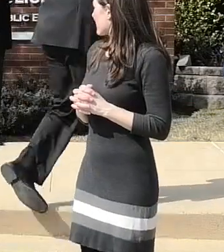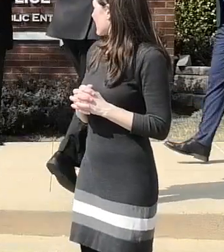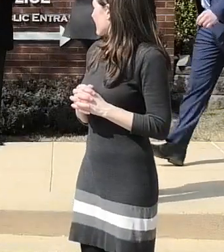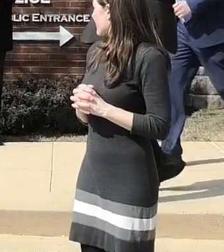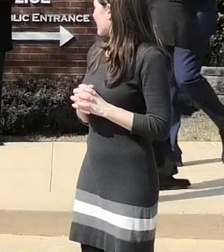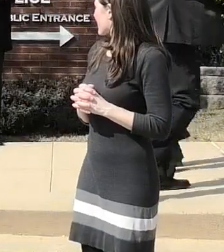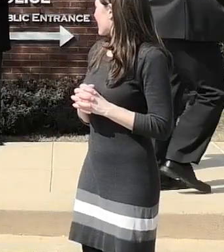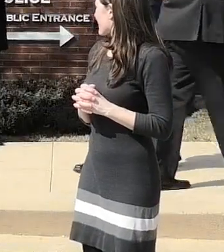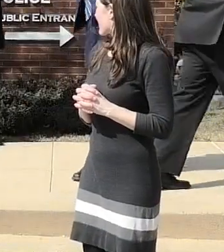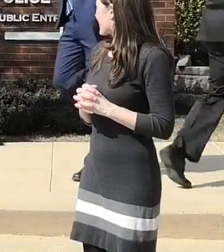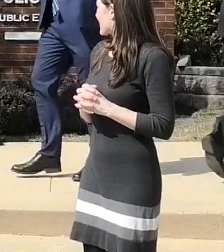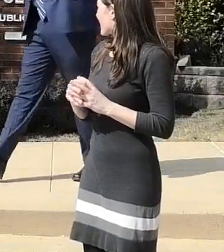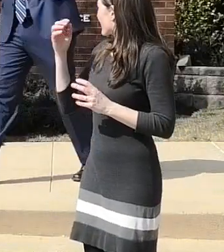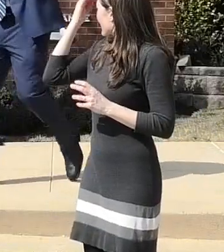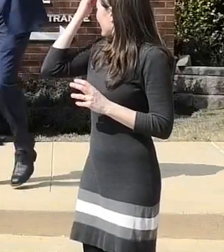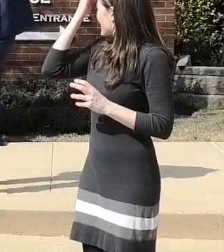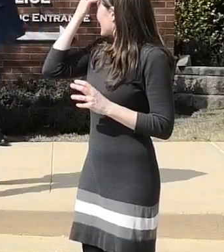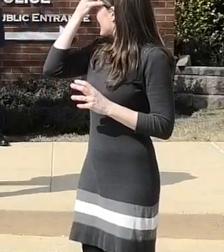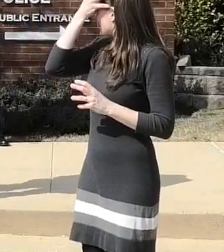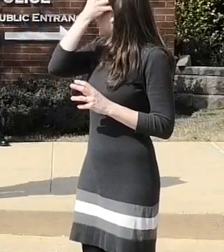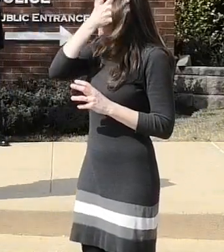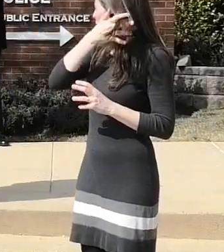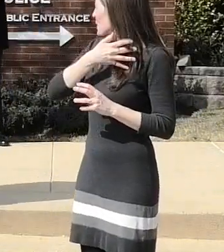and then you'll repeat it for them